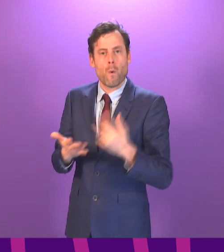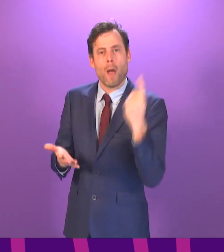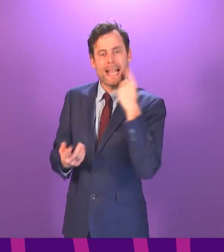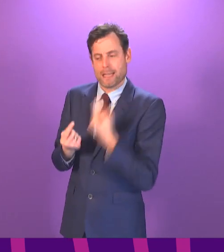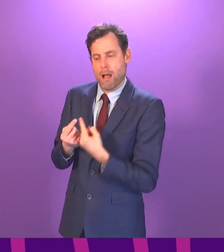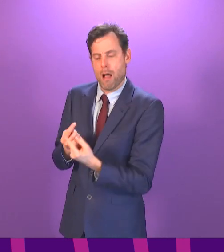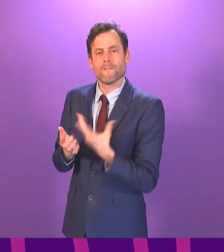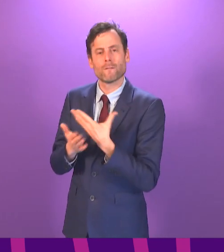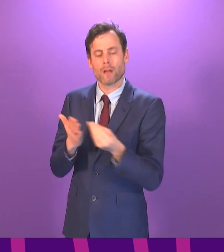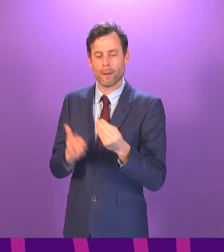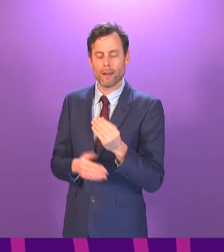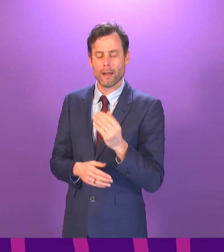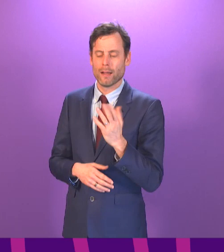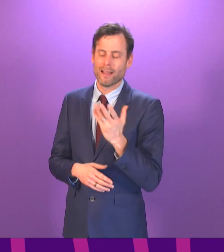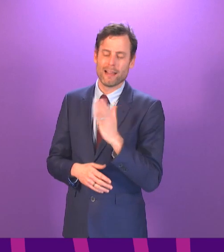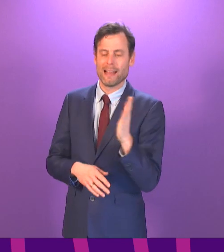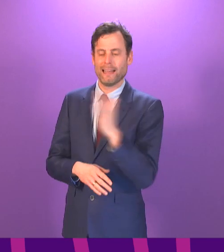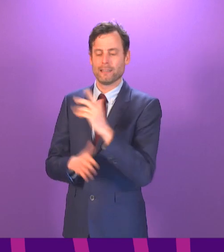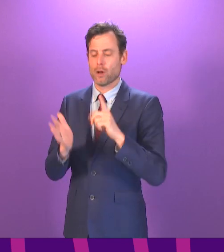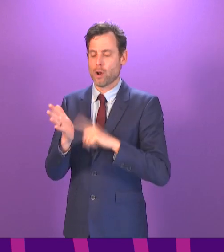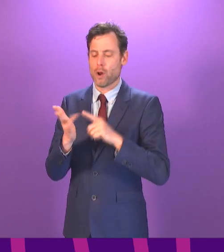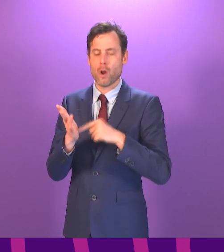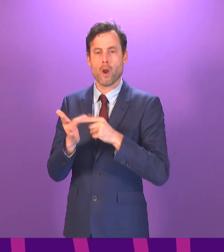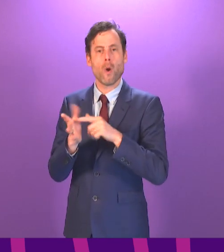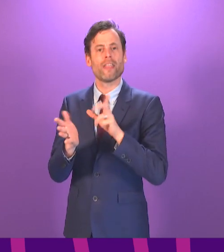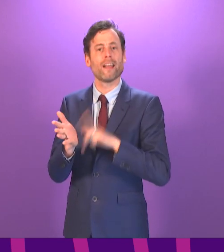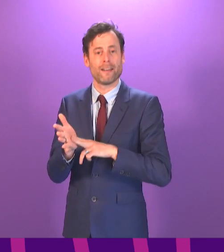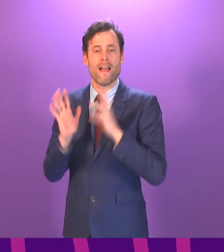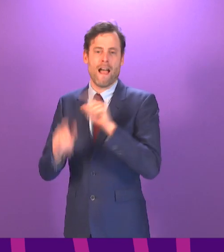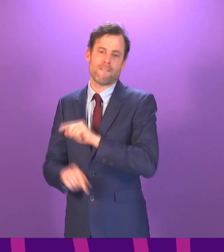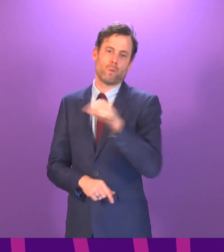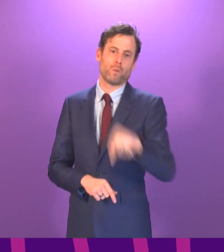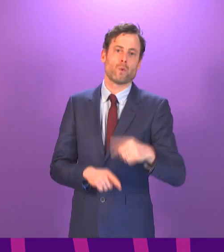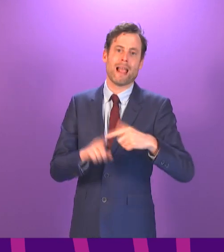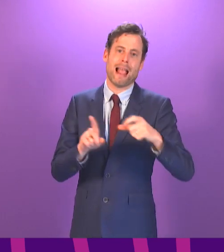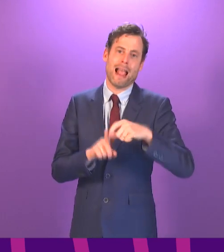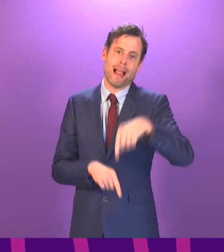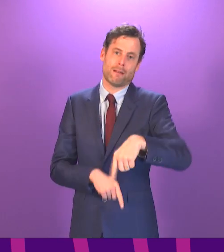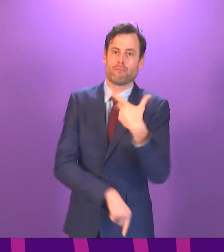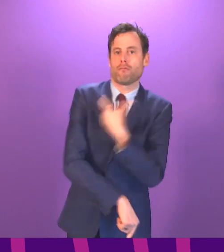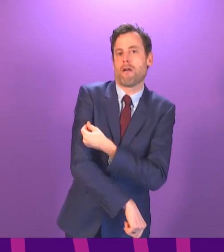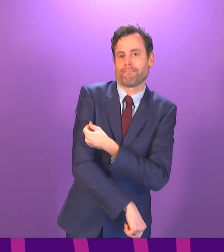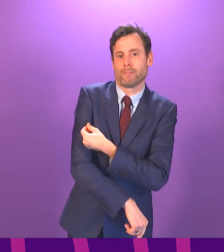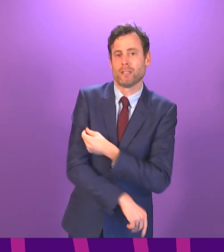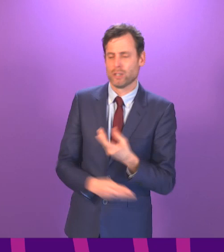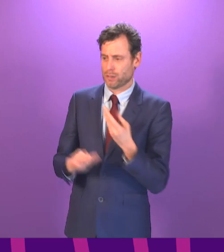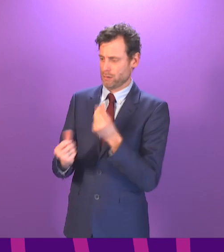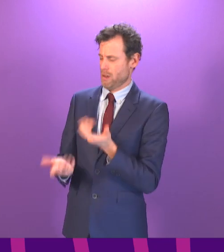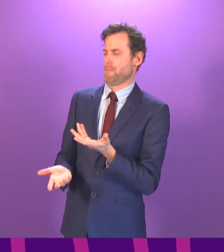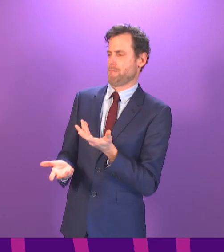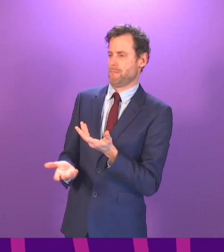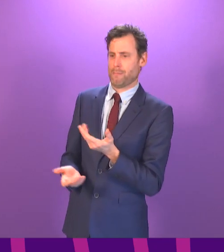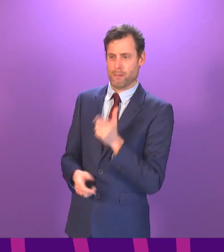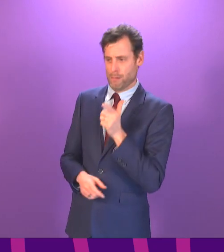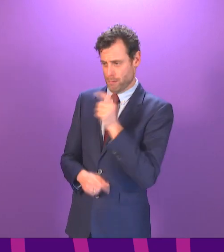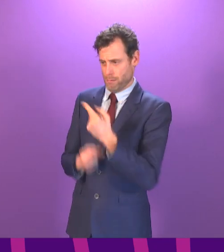East Lothian have had to travel to central Edinburgh locations and for some people in some parts of East Lothian that might be a distance of around